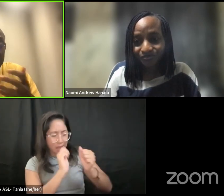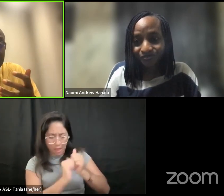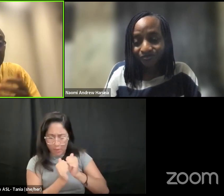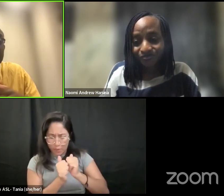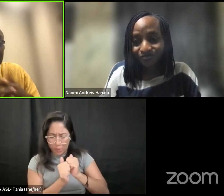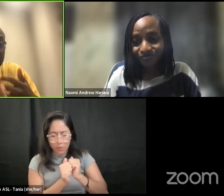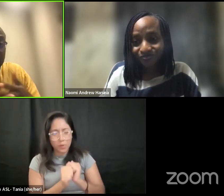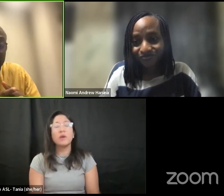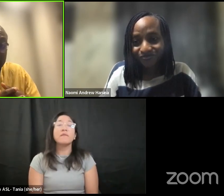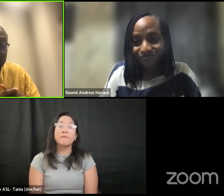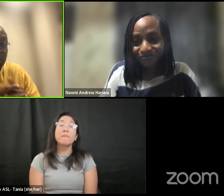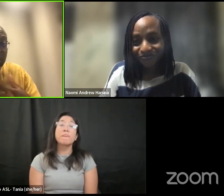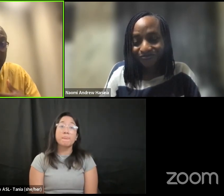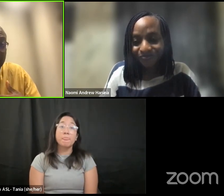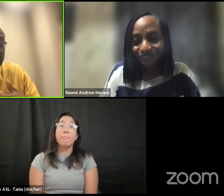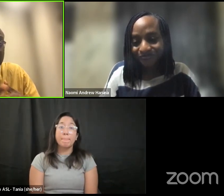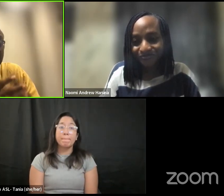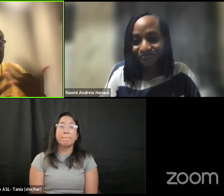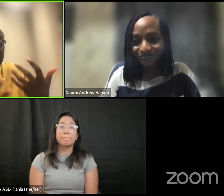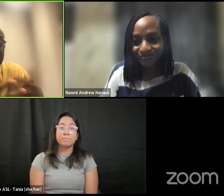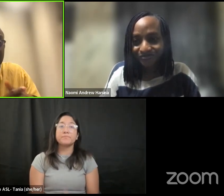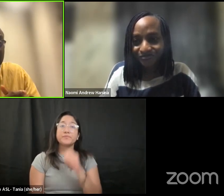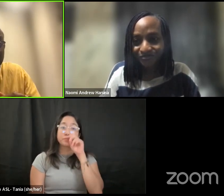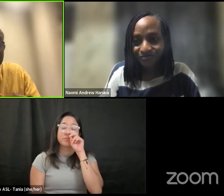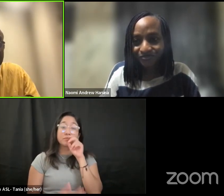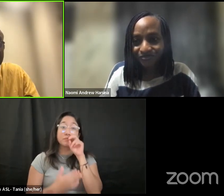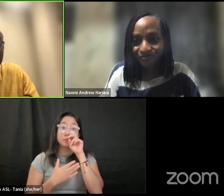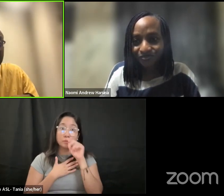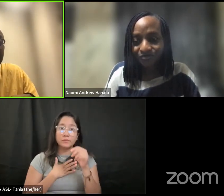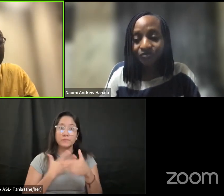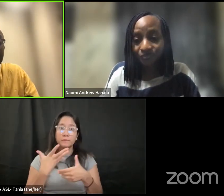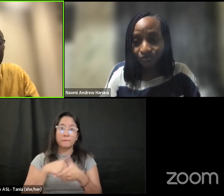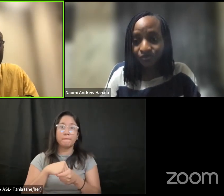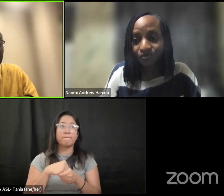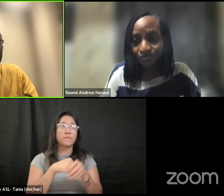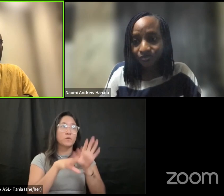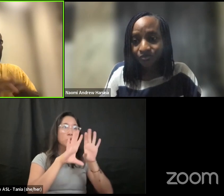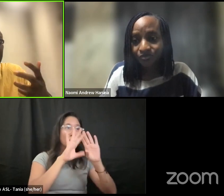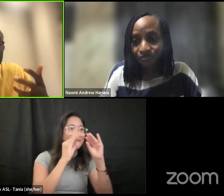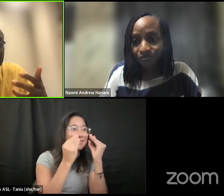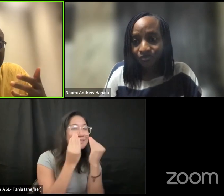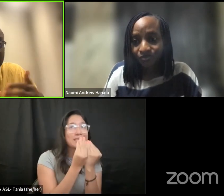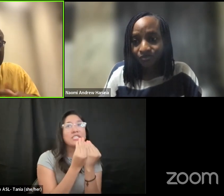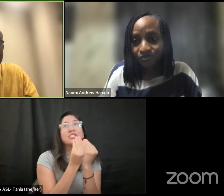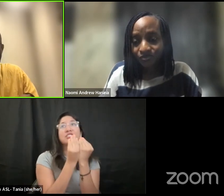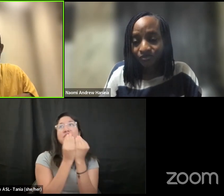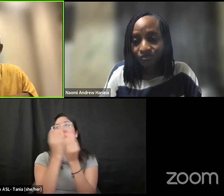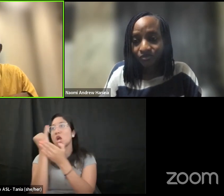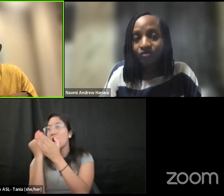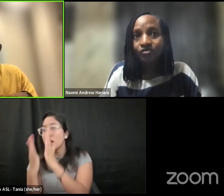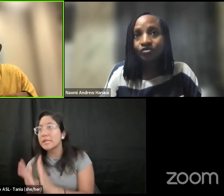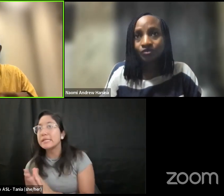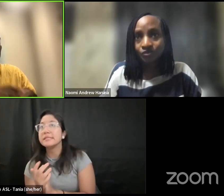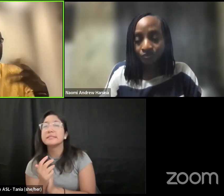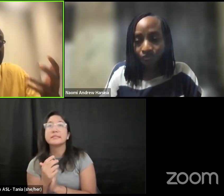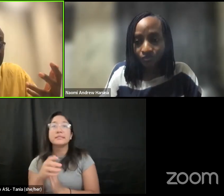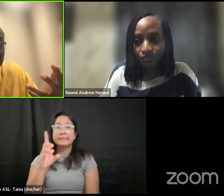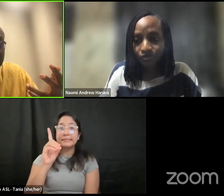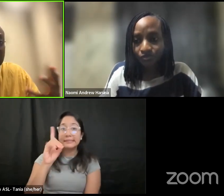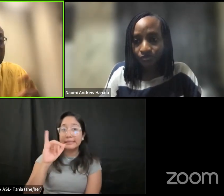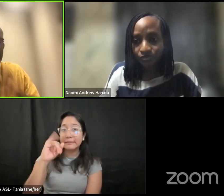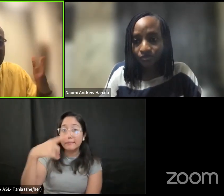my you know engagement with both artists and different organizations whether from you know cultural diplomats and um